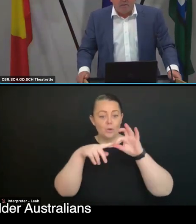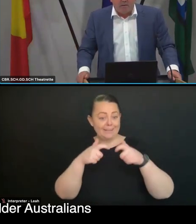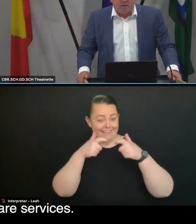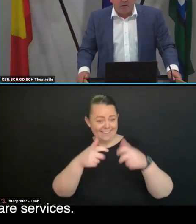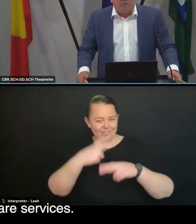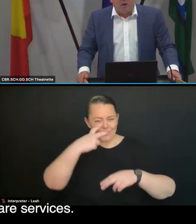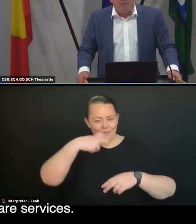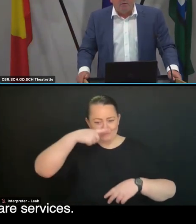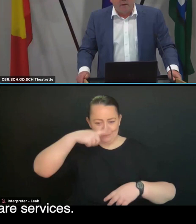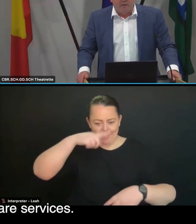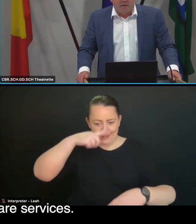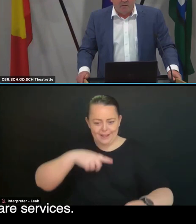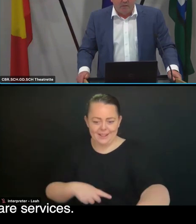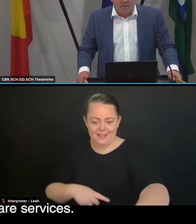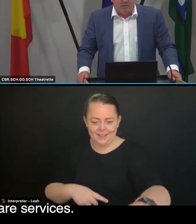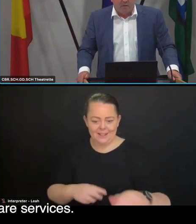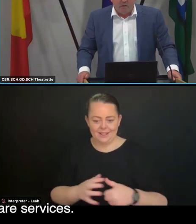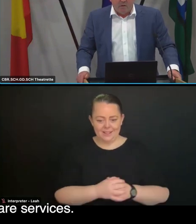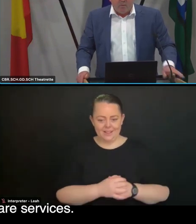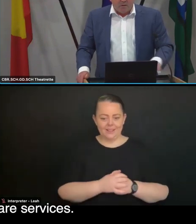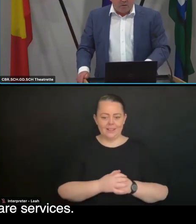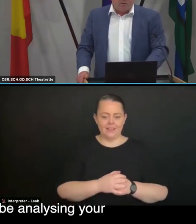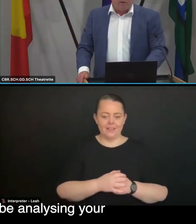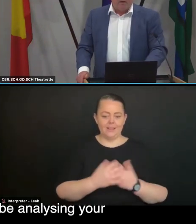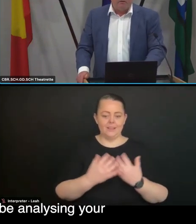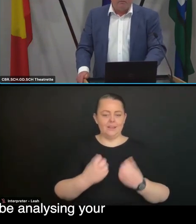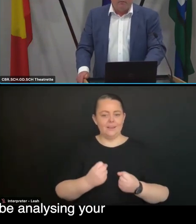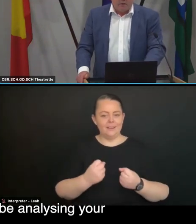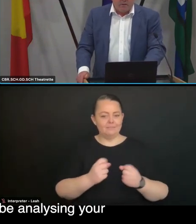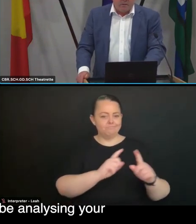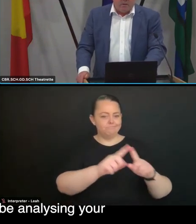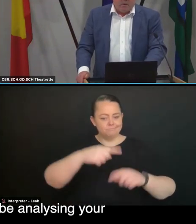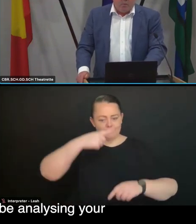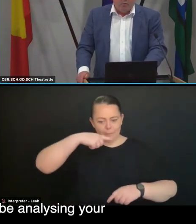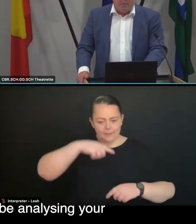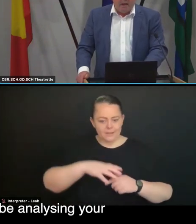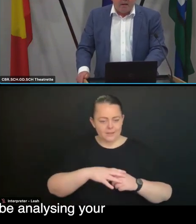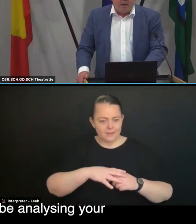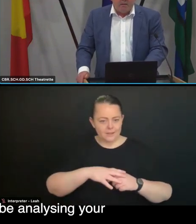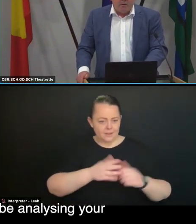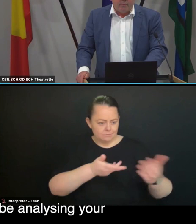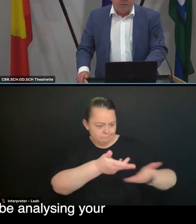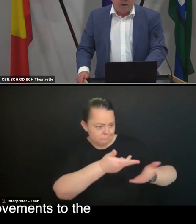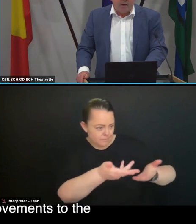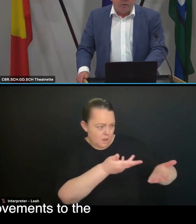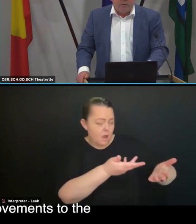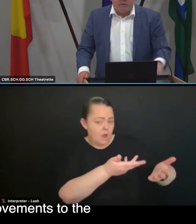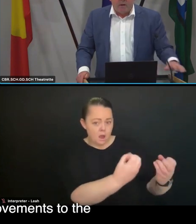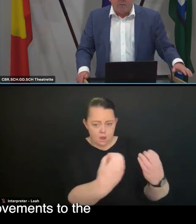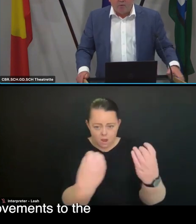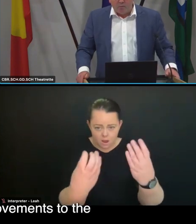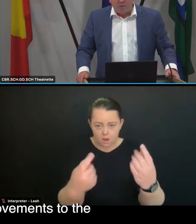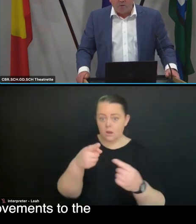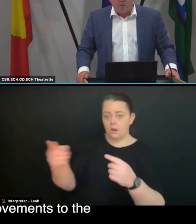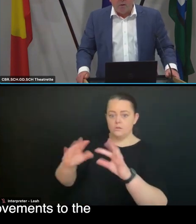Australians accessing all types of aged care services. Once consultation finishes, we will be analysing your feedback in